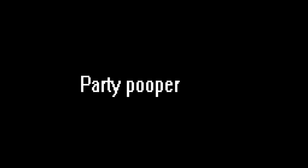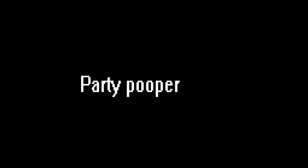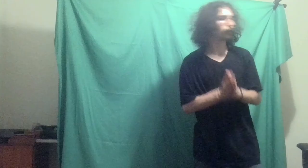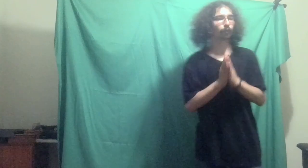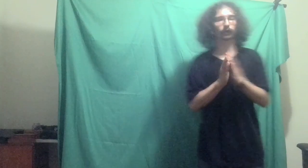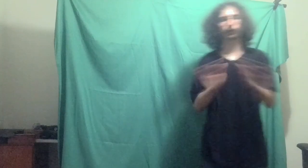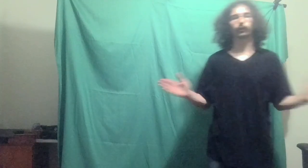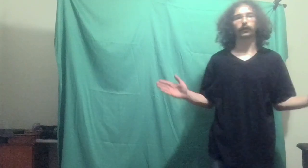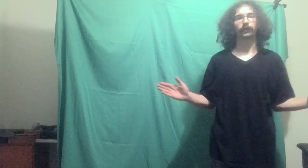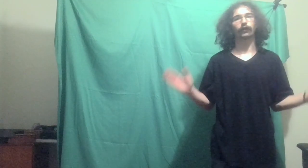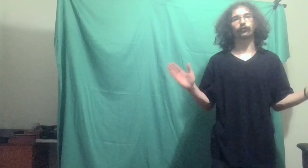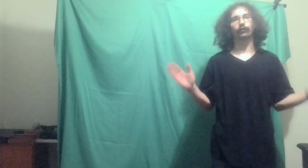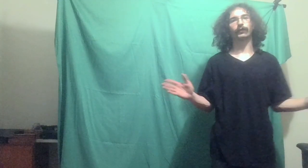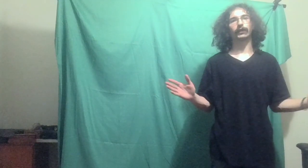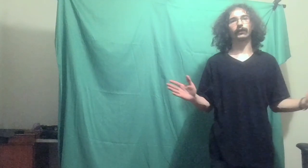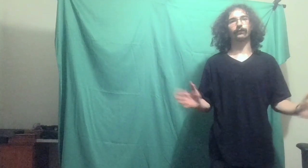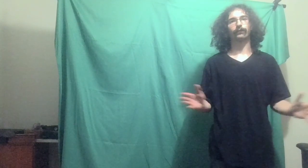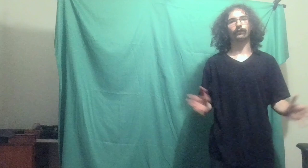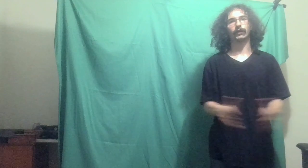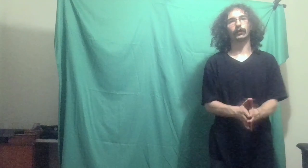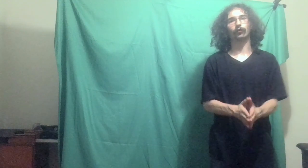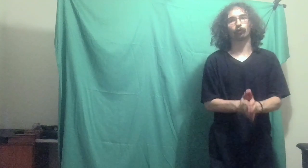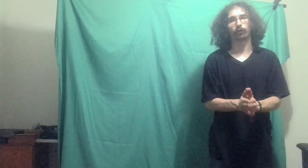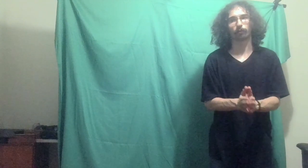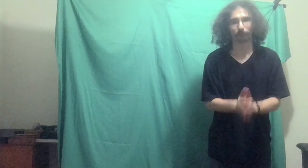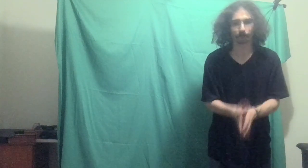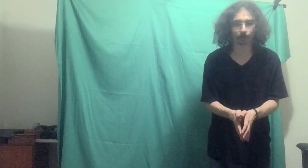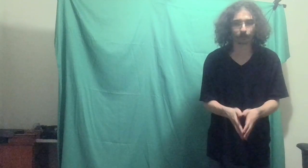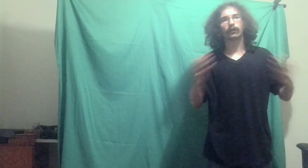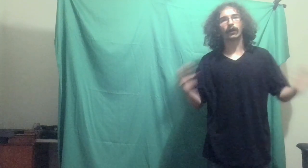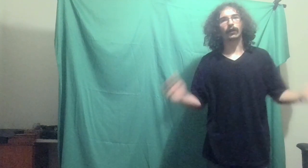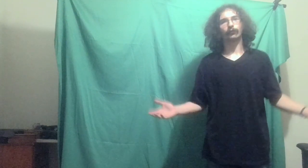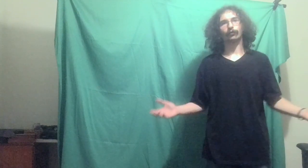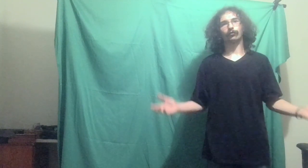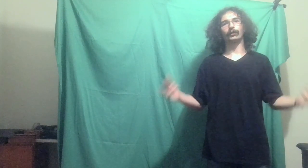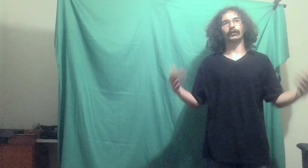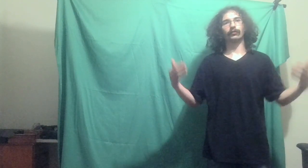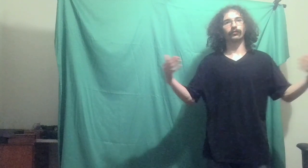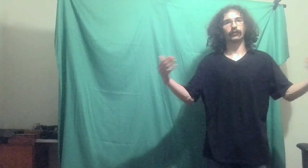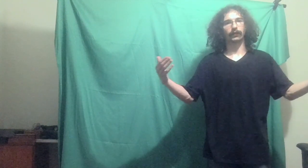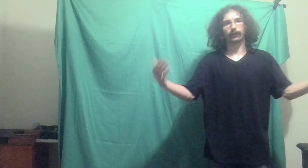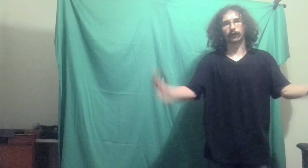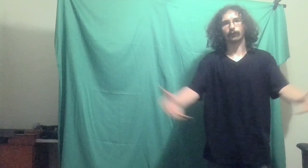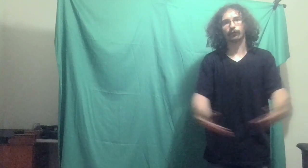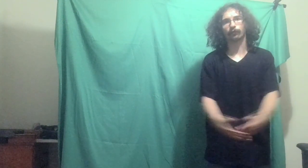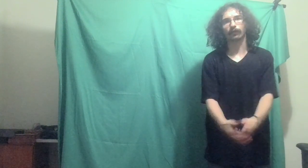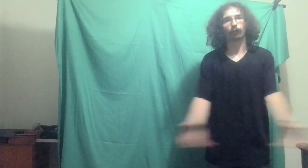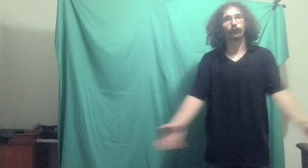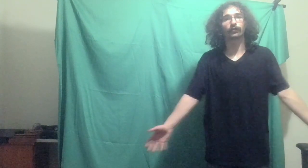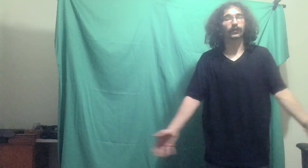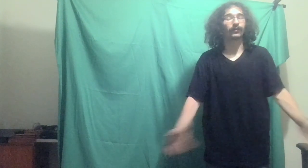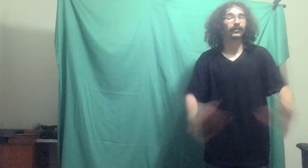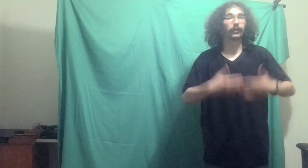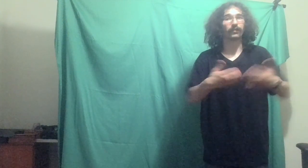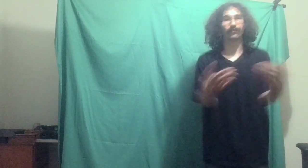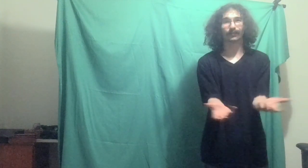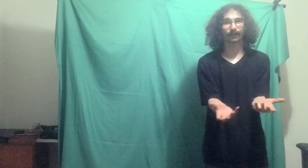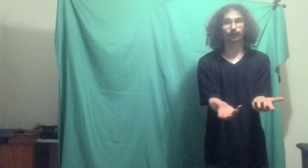In 2020, I start making videos with my phone, and I'm just doing these, like, game reviews saying, originally meant to be a Minecraft-only